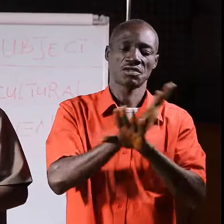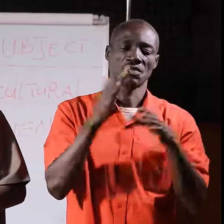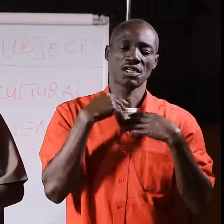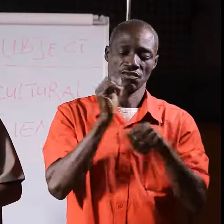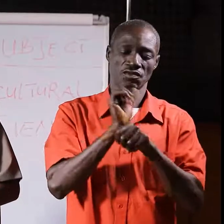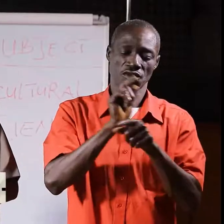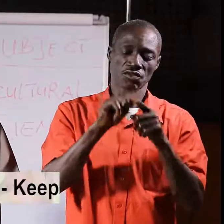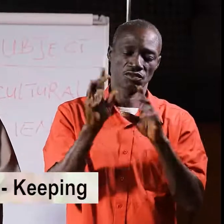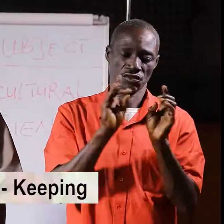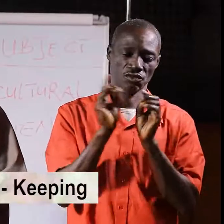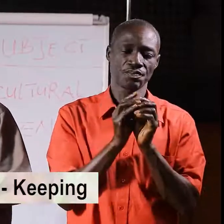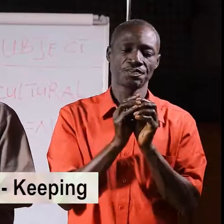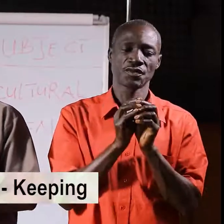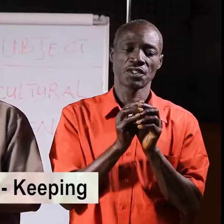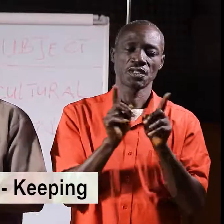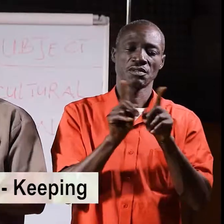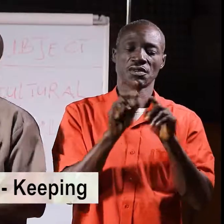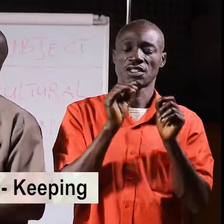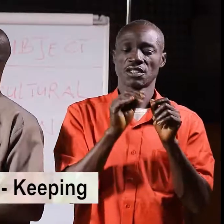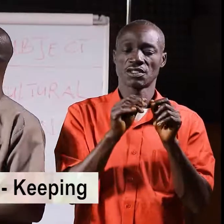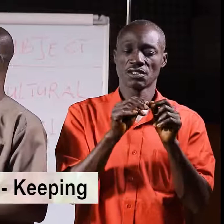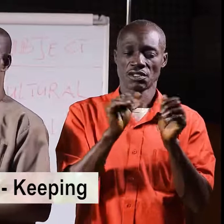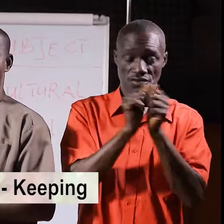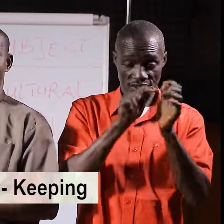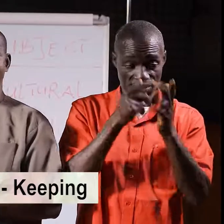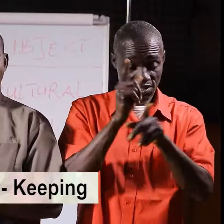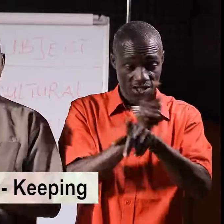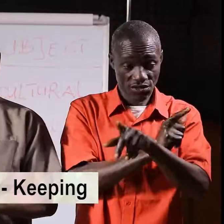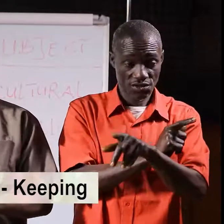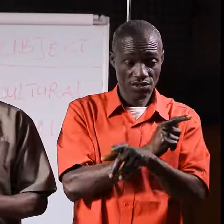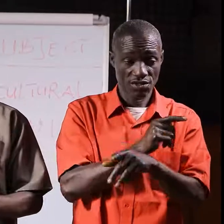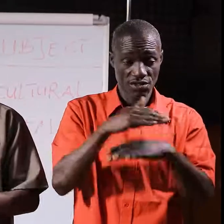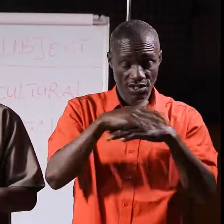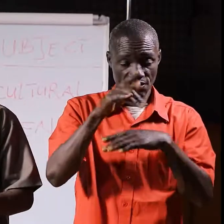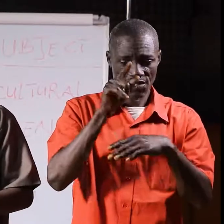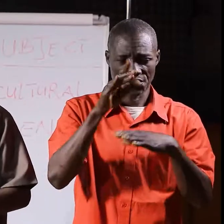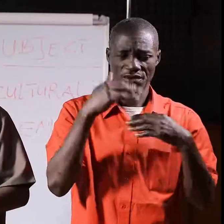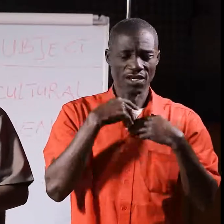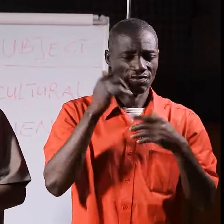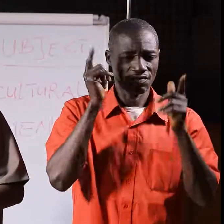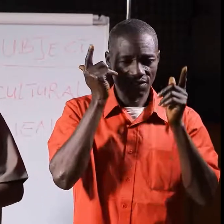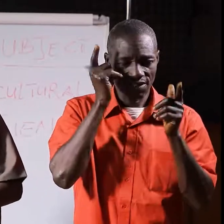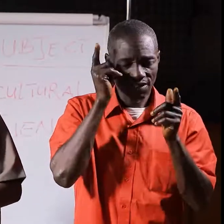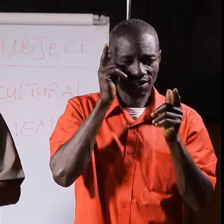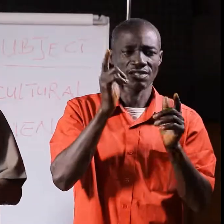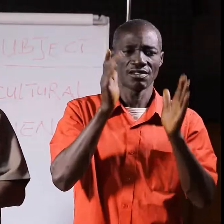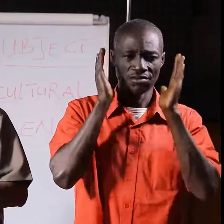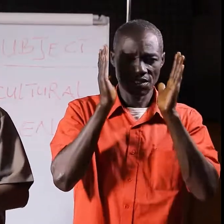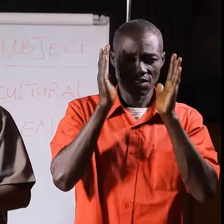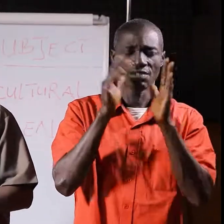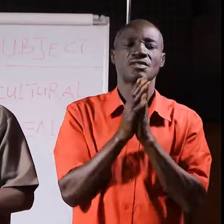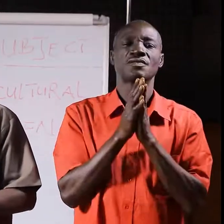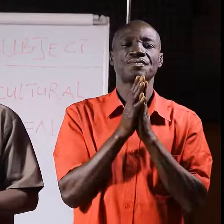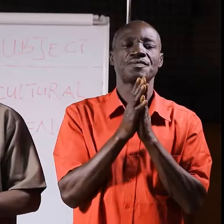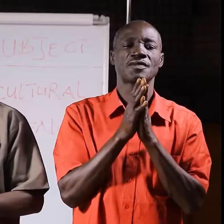But in the course of this lesson, after you listen to the techniques